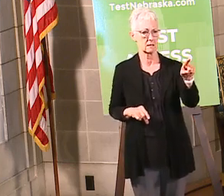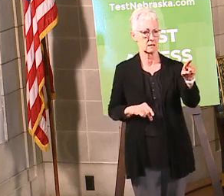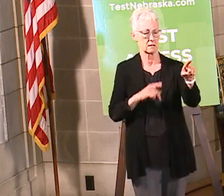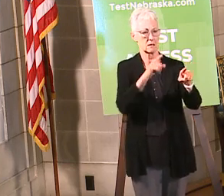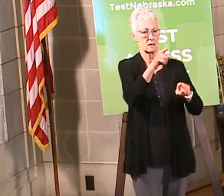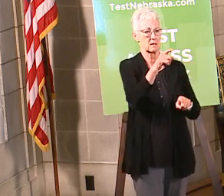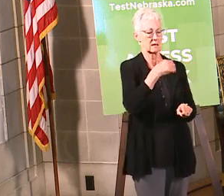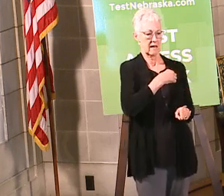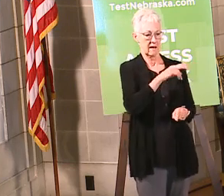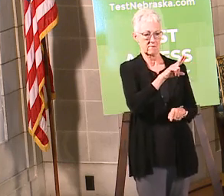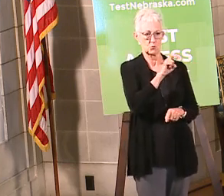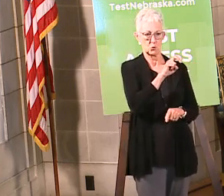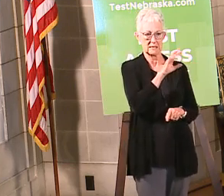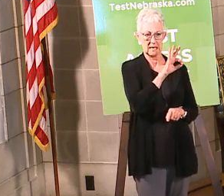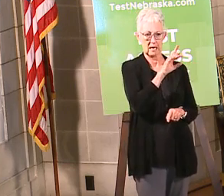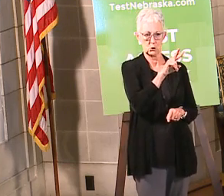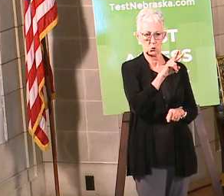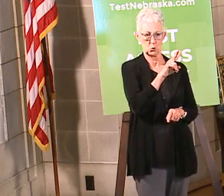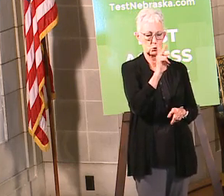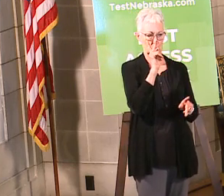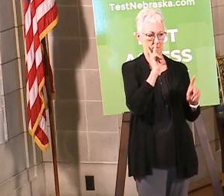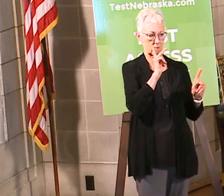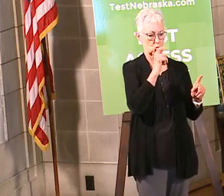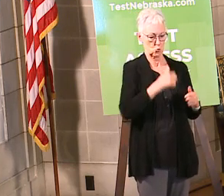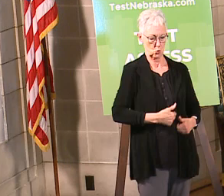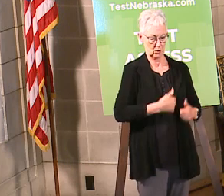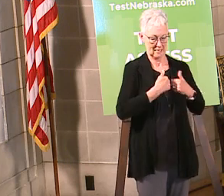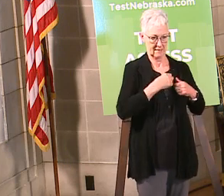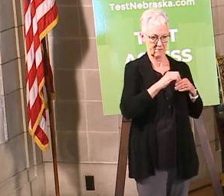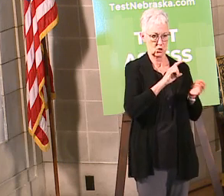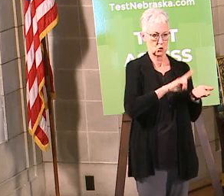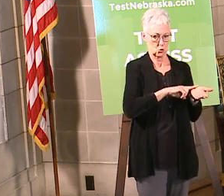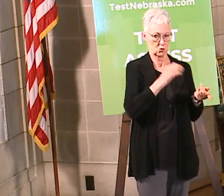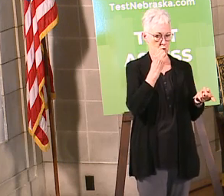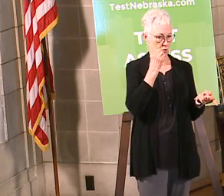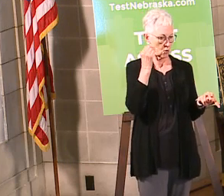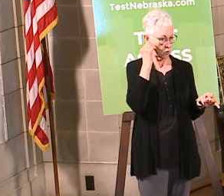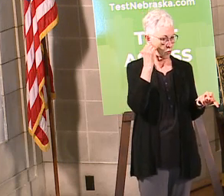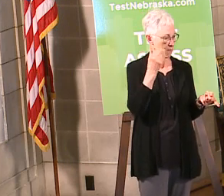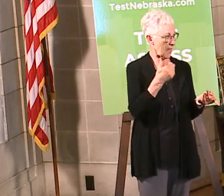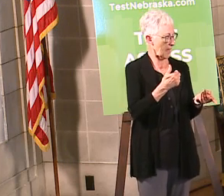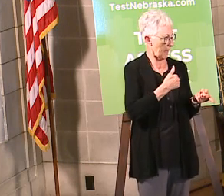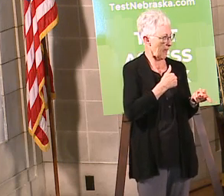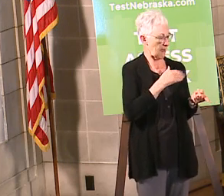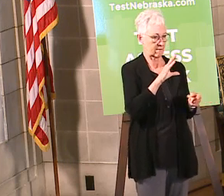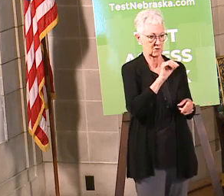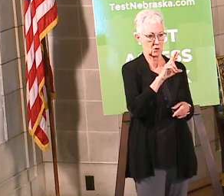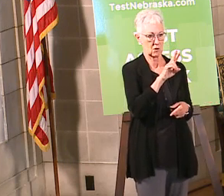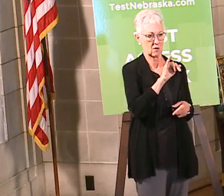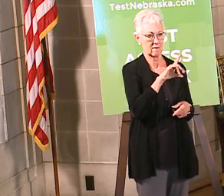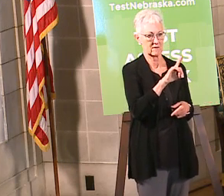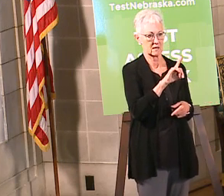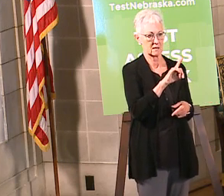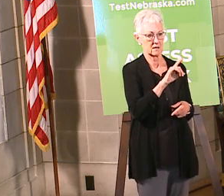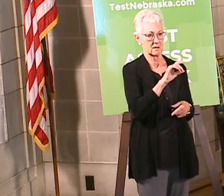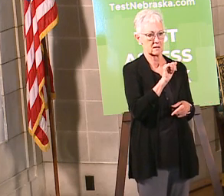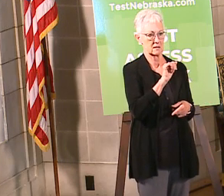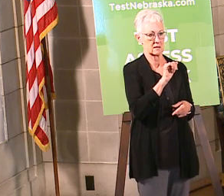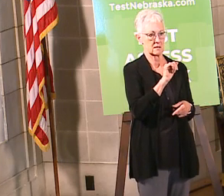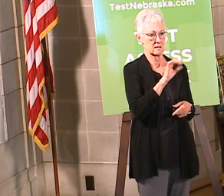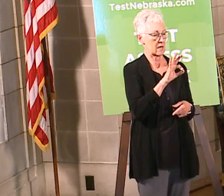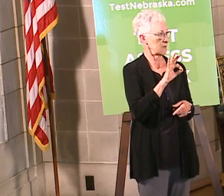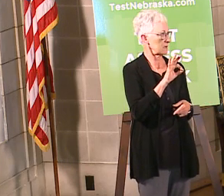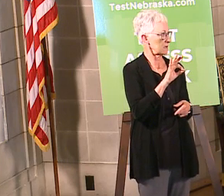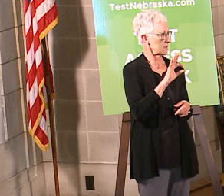residents 218 staff 218 staff yes and 62 deaths which was no change from